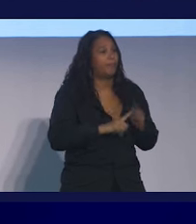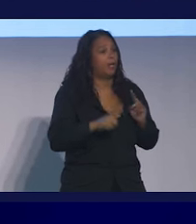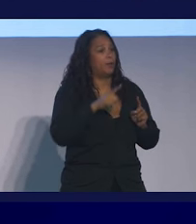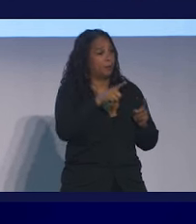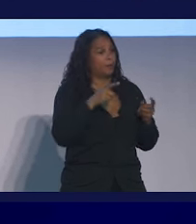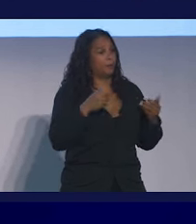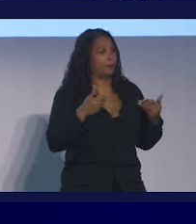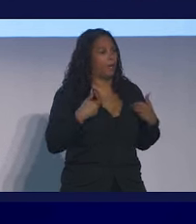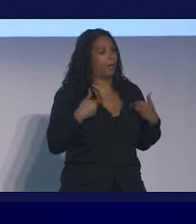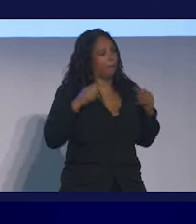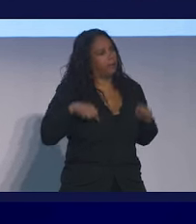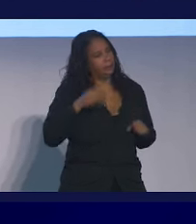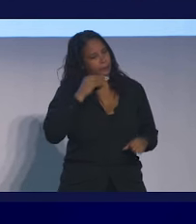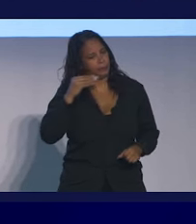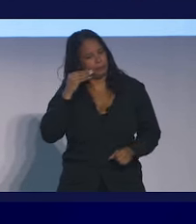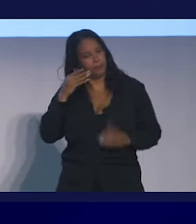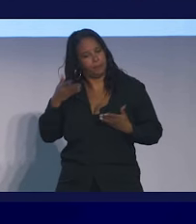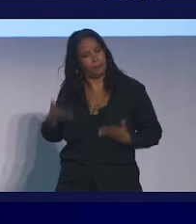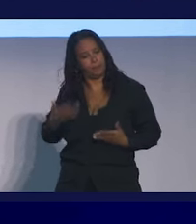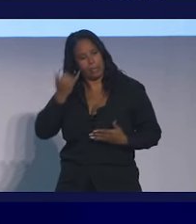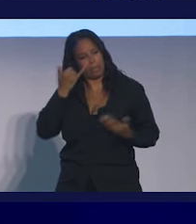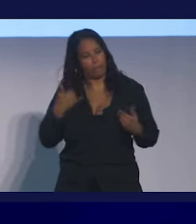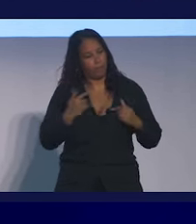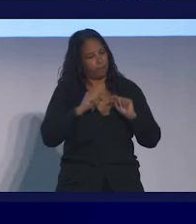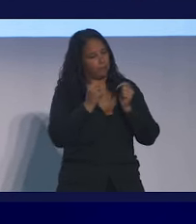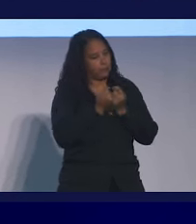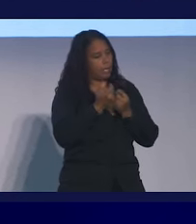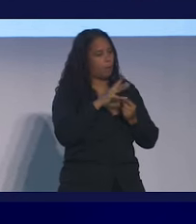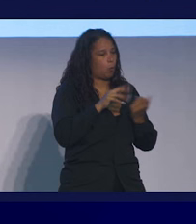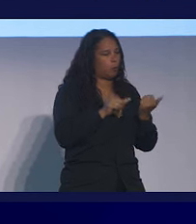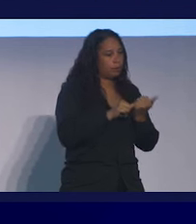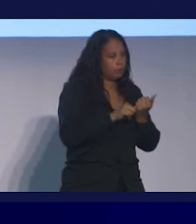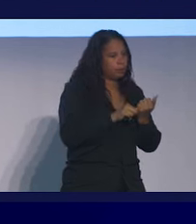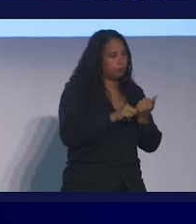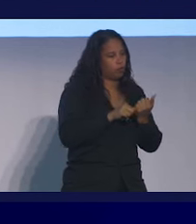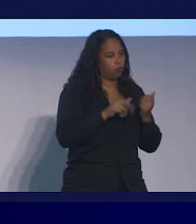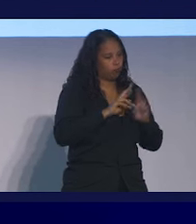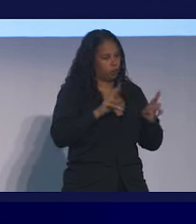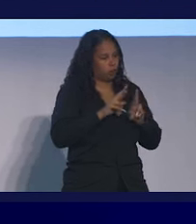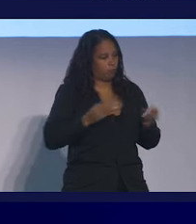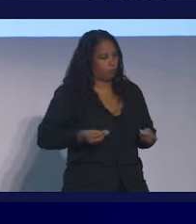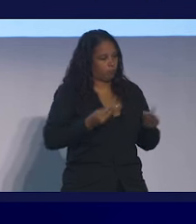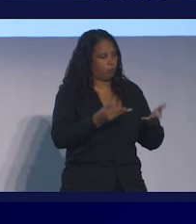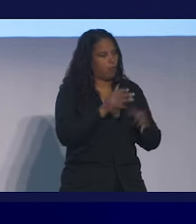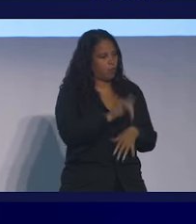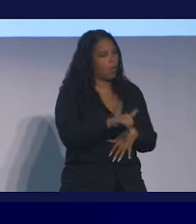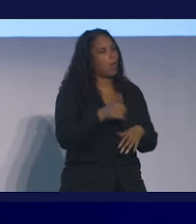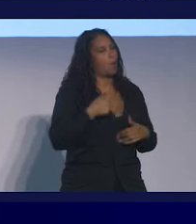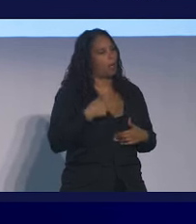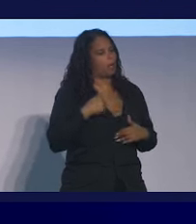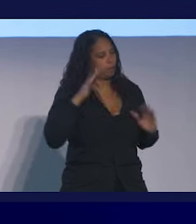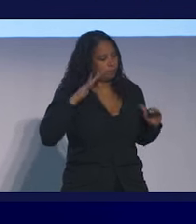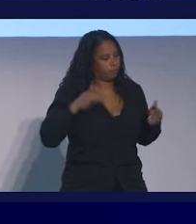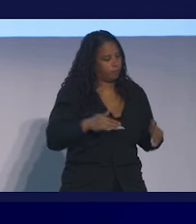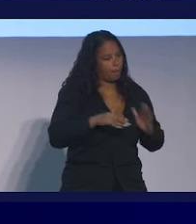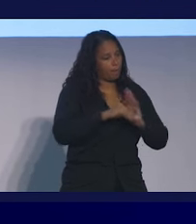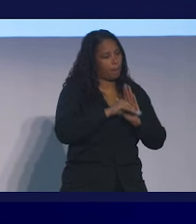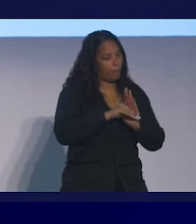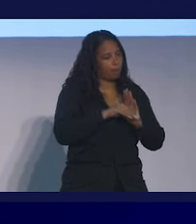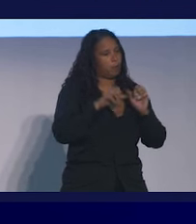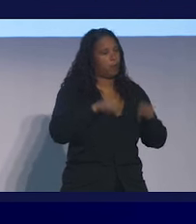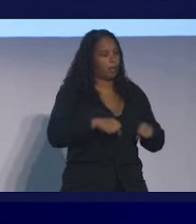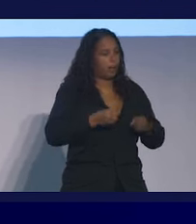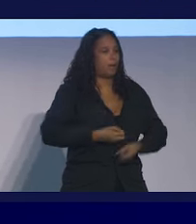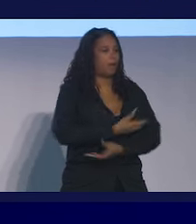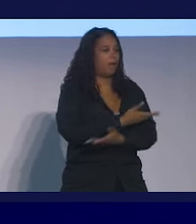that care actually in your home if you have a team and a system that's equipped to do that. So we've really, really built a model focused on ensuring that we can provide that